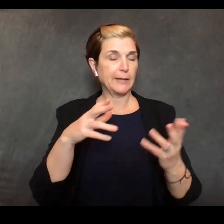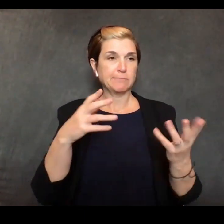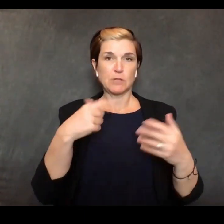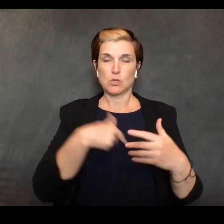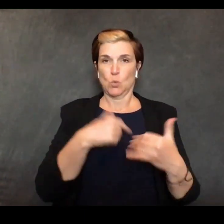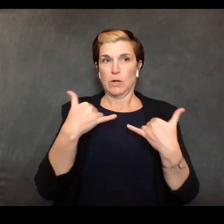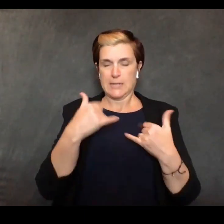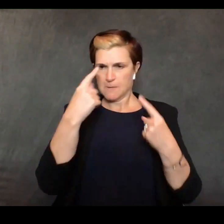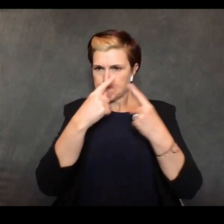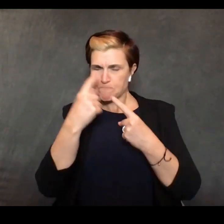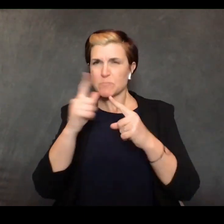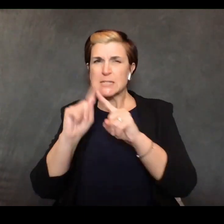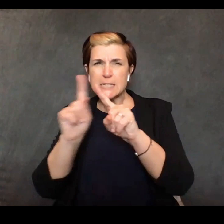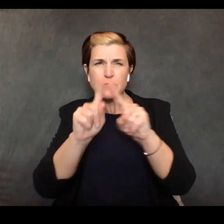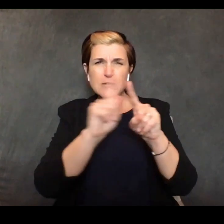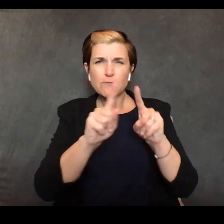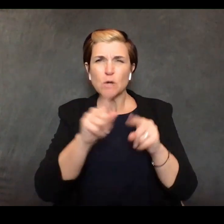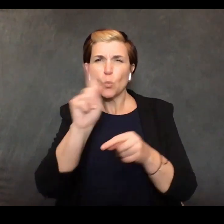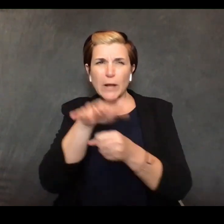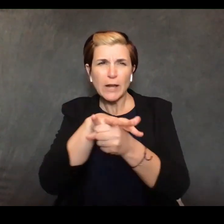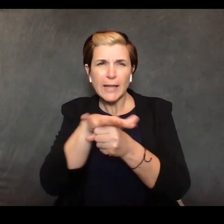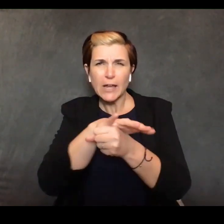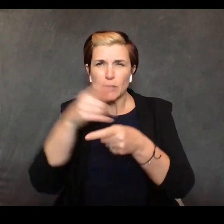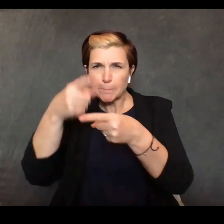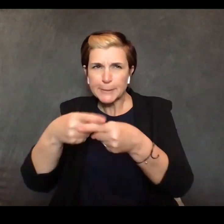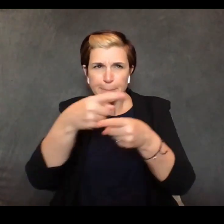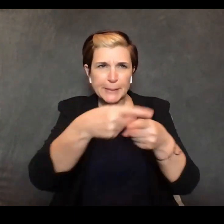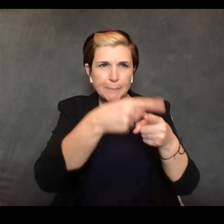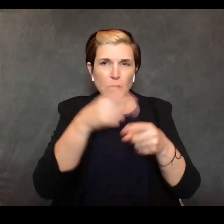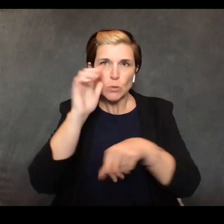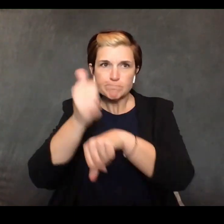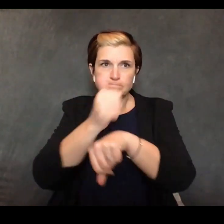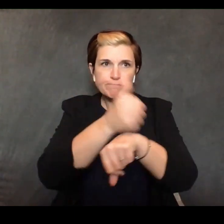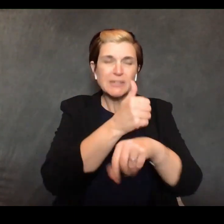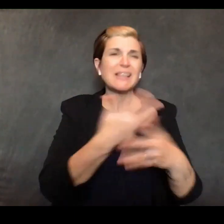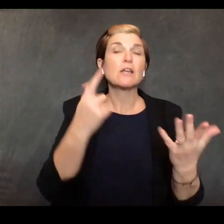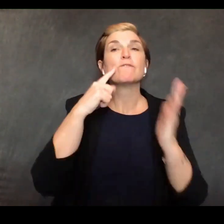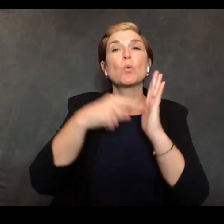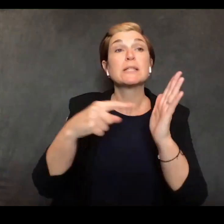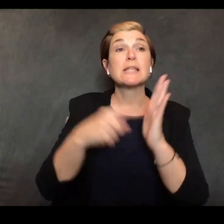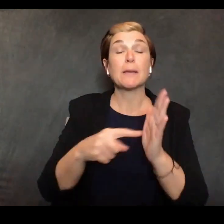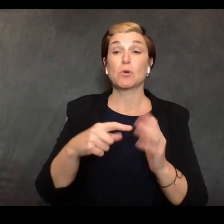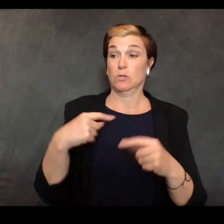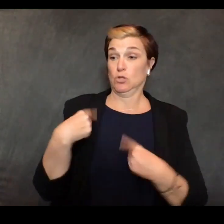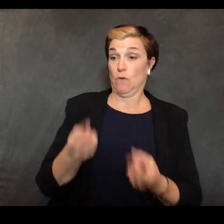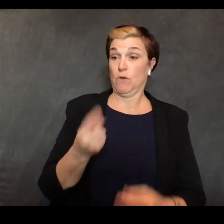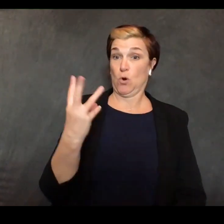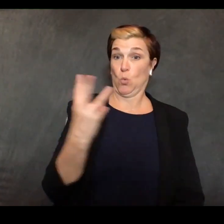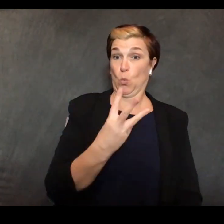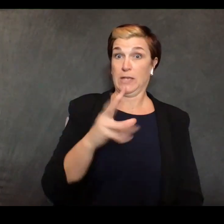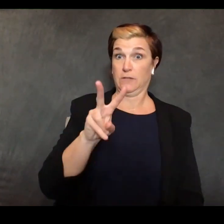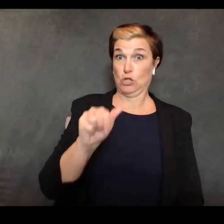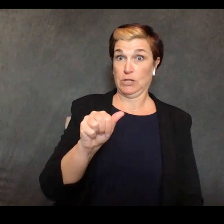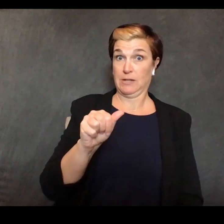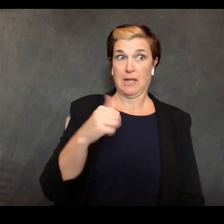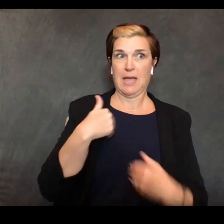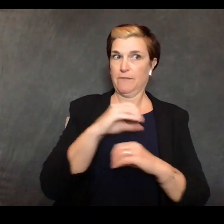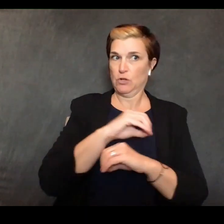few different locations and we're not going to need them in west virginia where so far i guess they have none still none still none right west virginia no